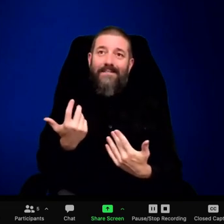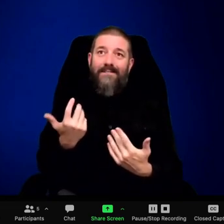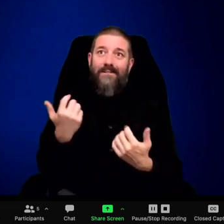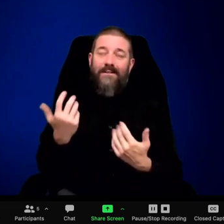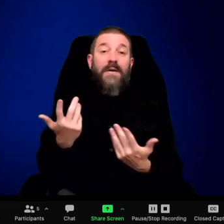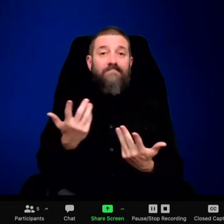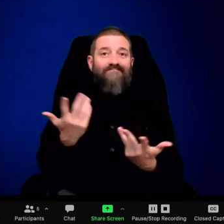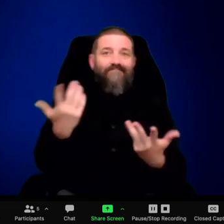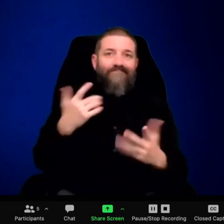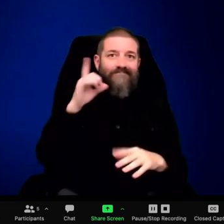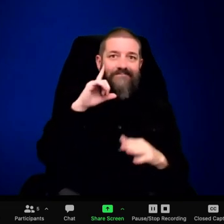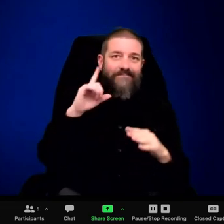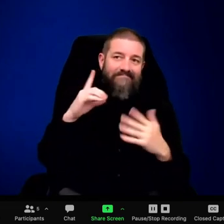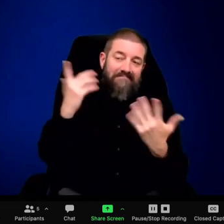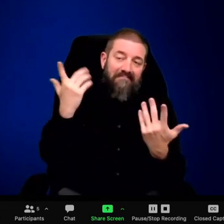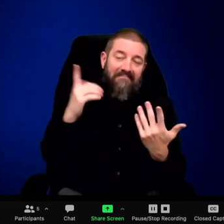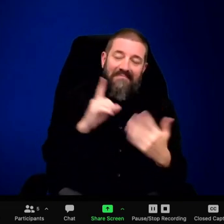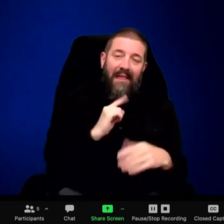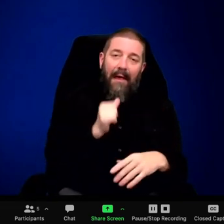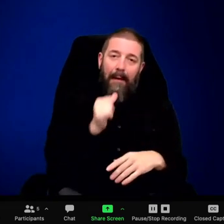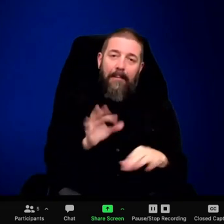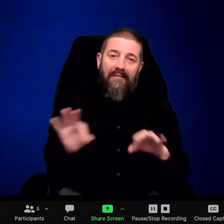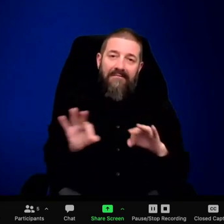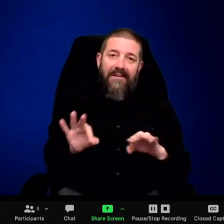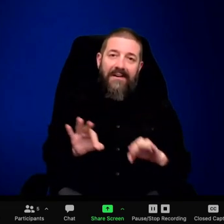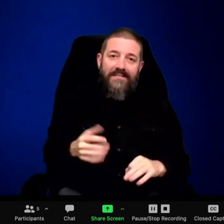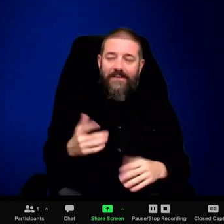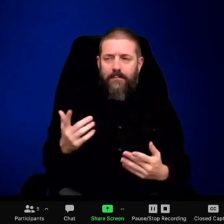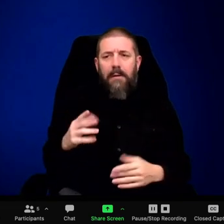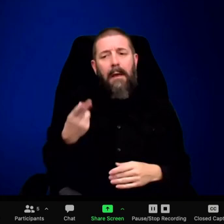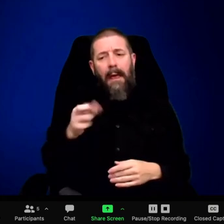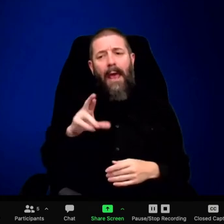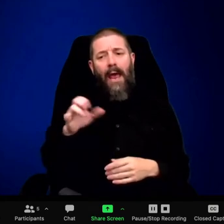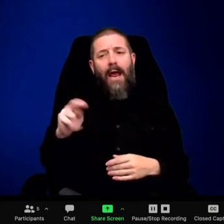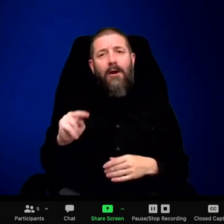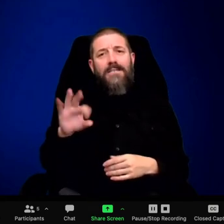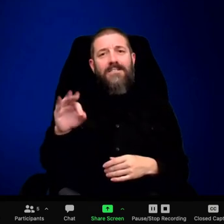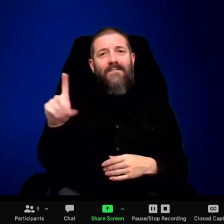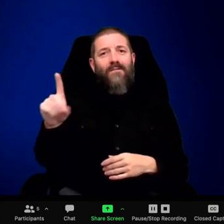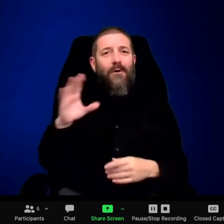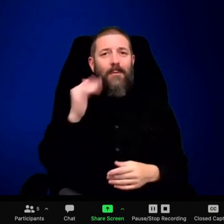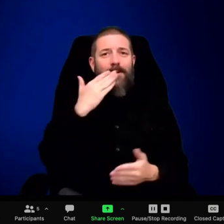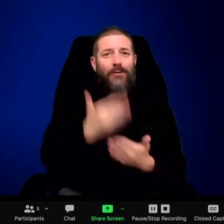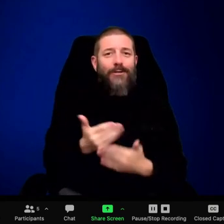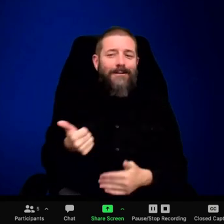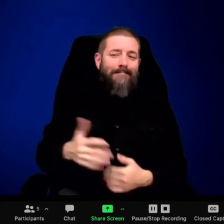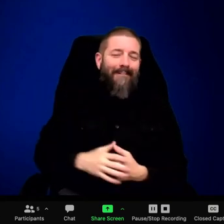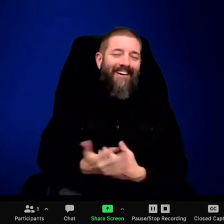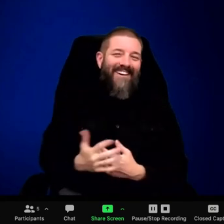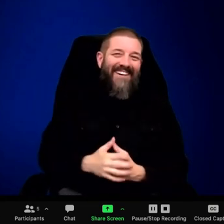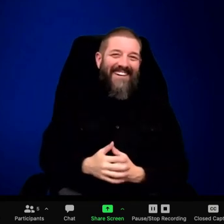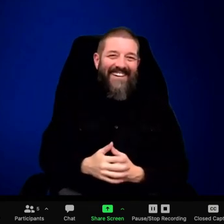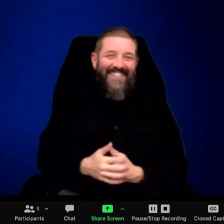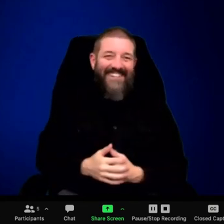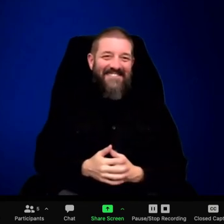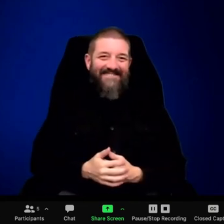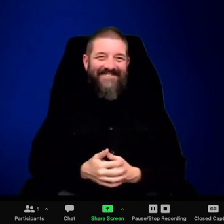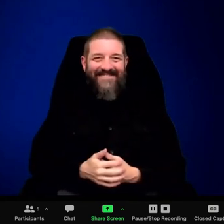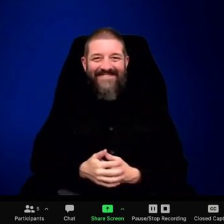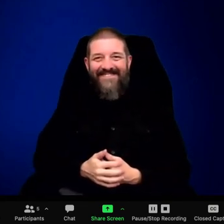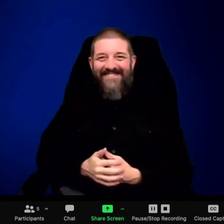human characters in it. It just would be their story, which would probably require you to have a narrator, which I think would, would work well.